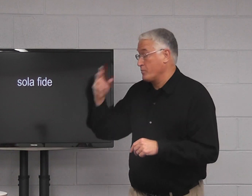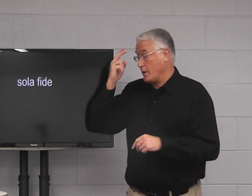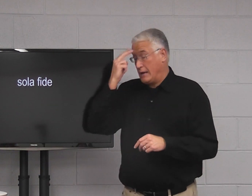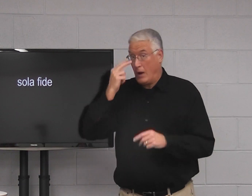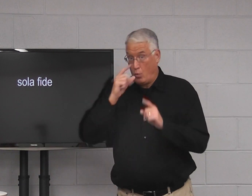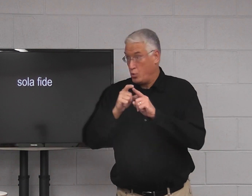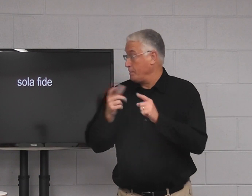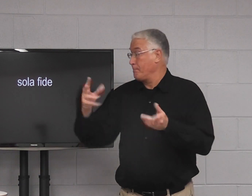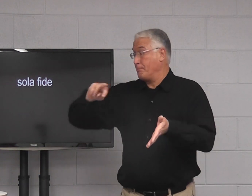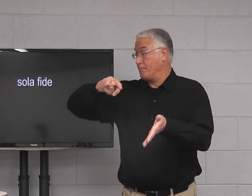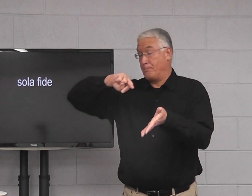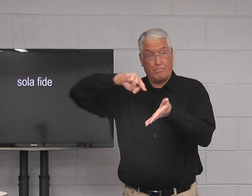So the